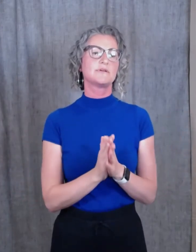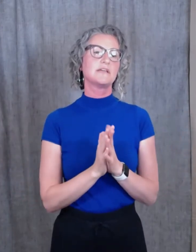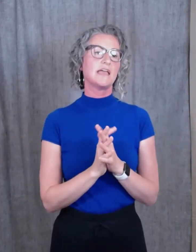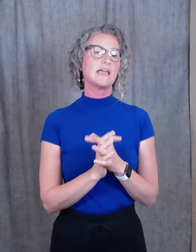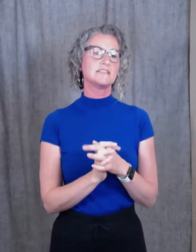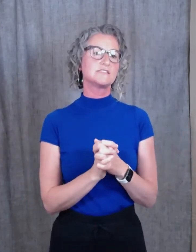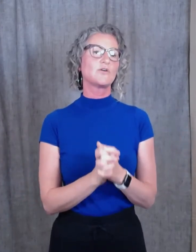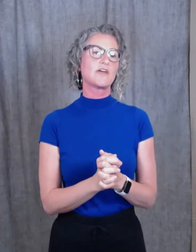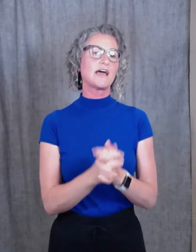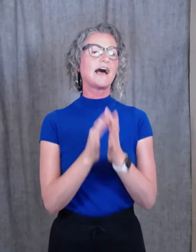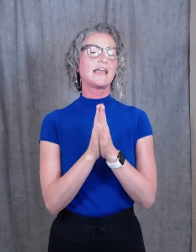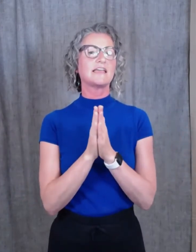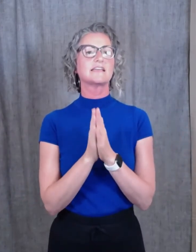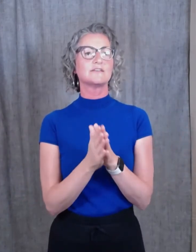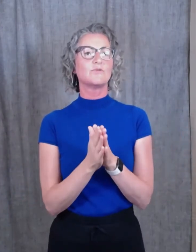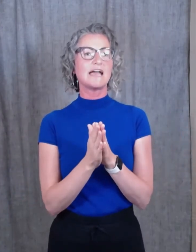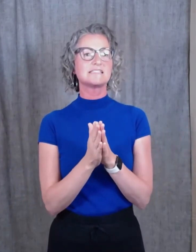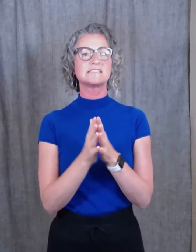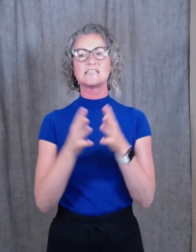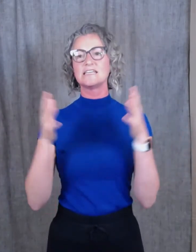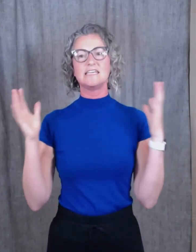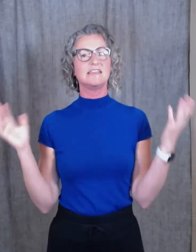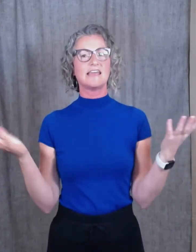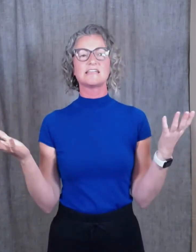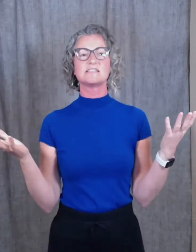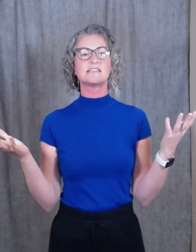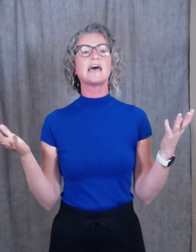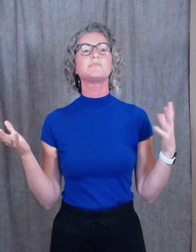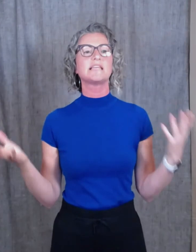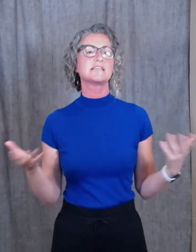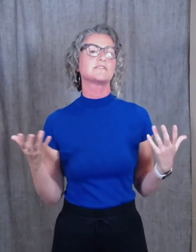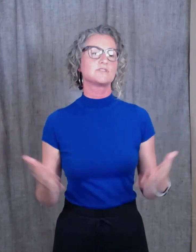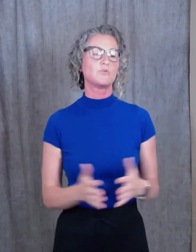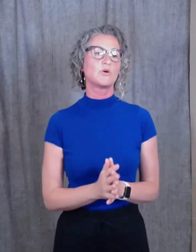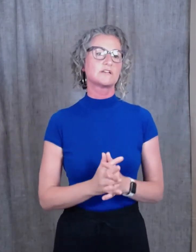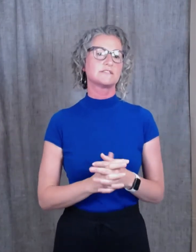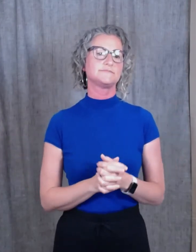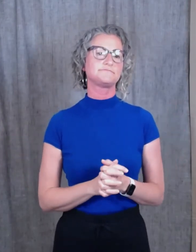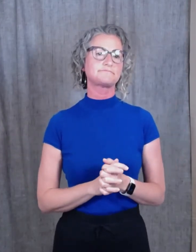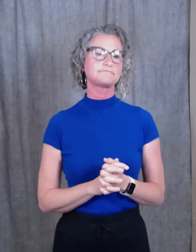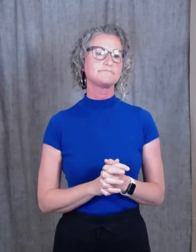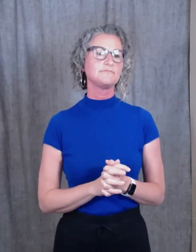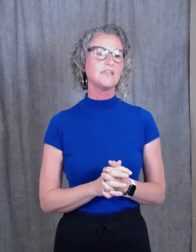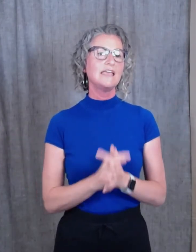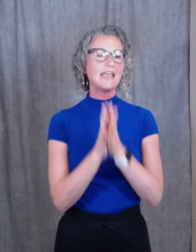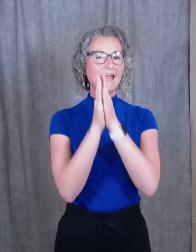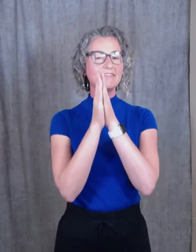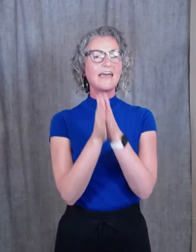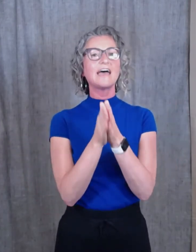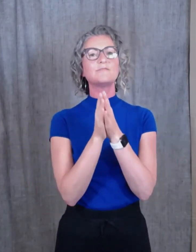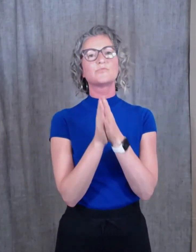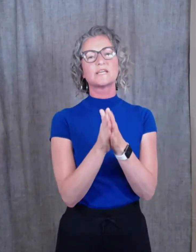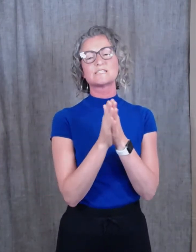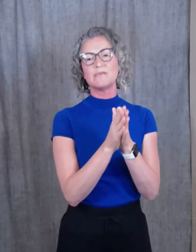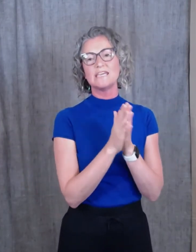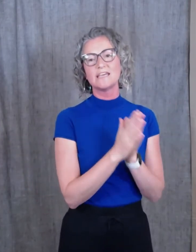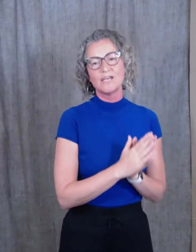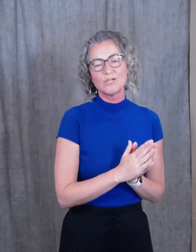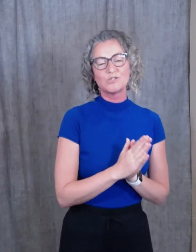And so that I can rest in that, that place of support. And that brings me to